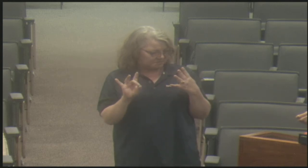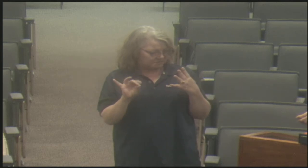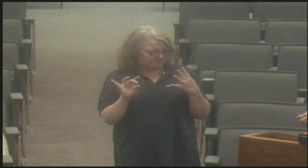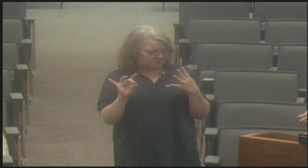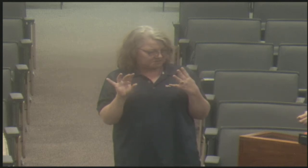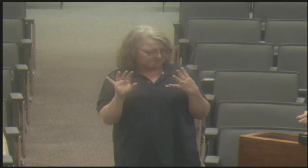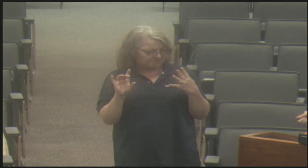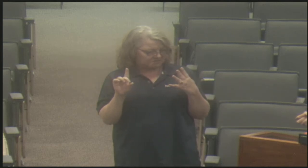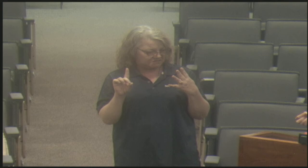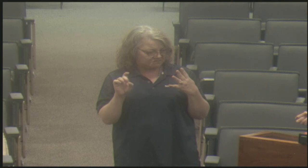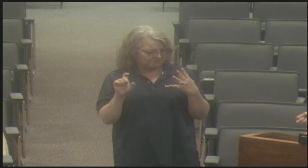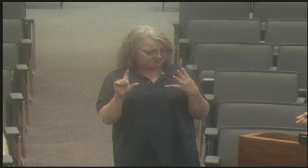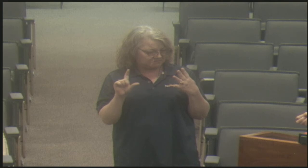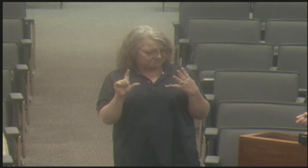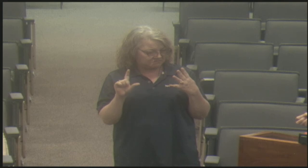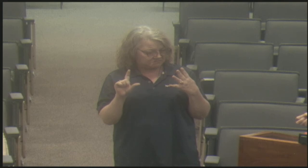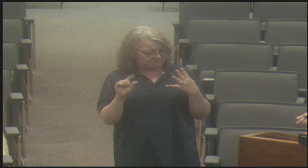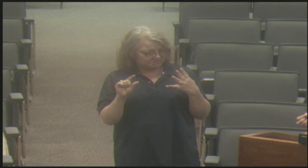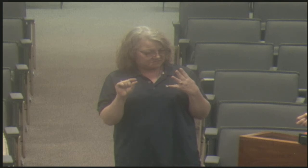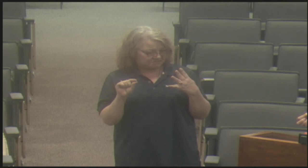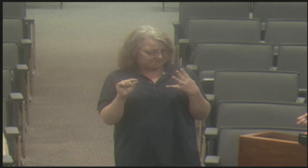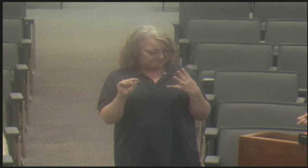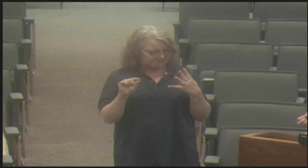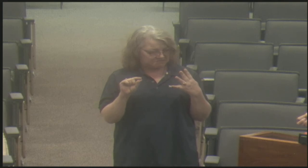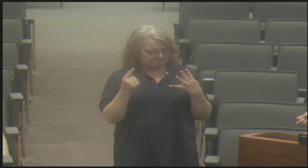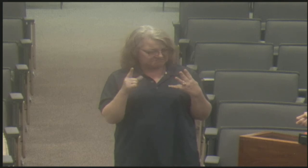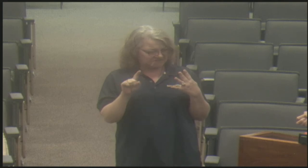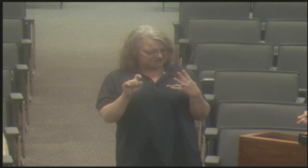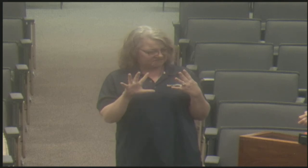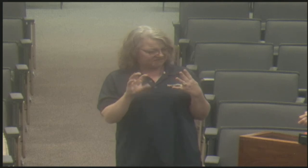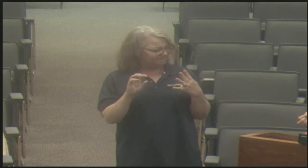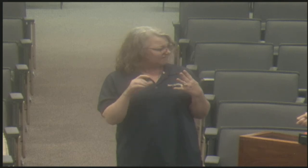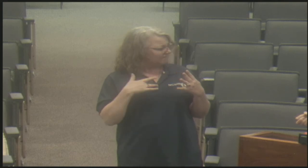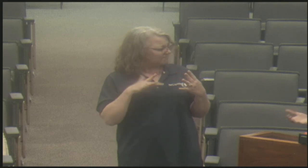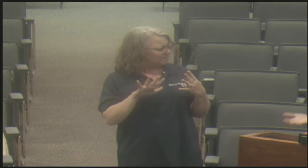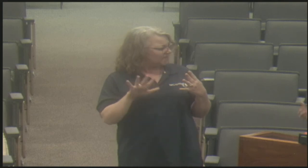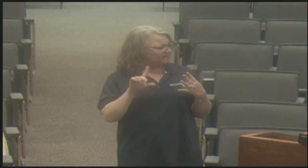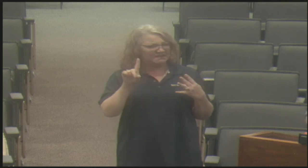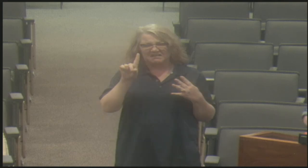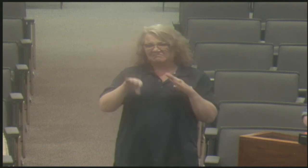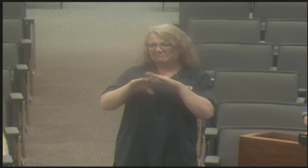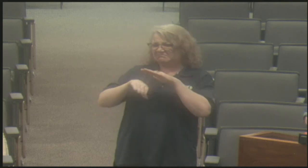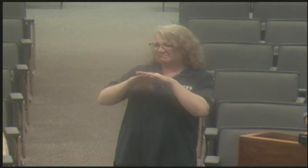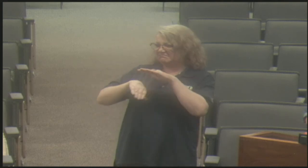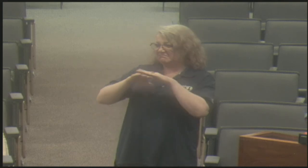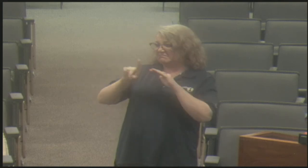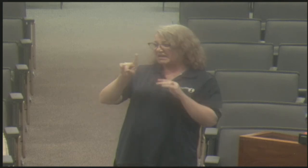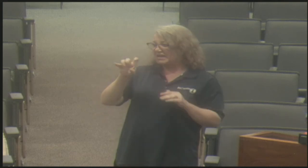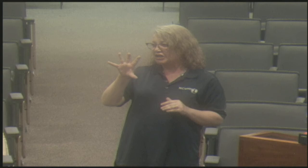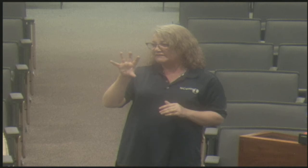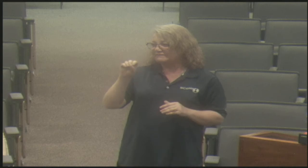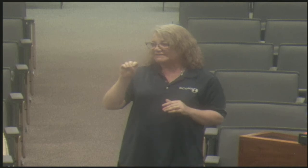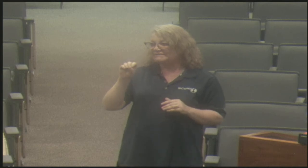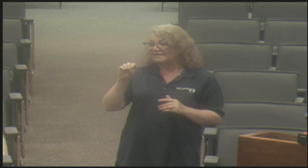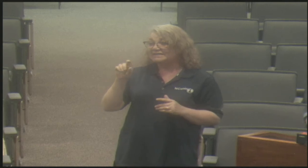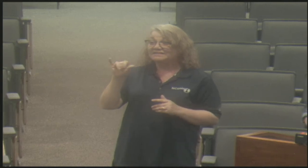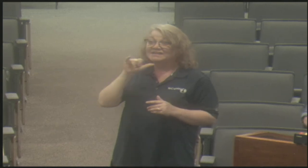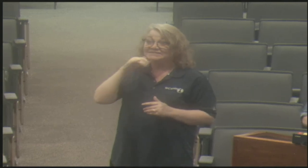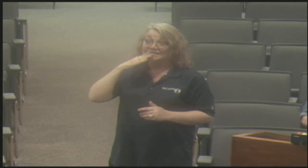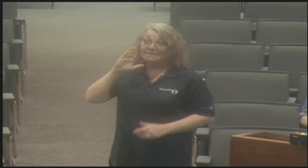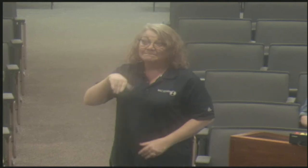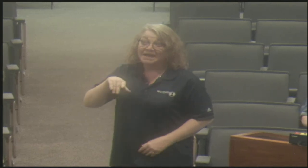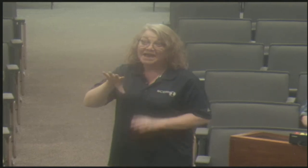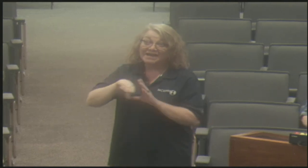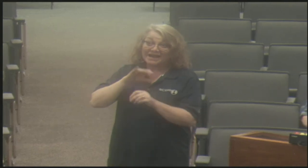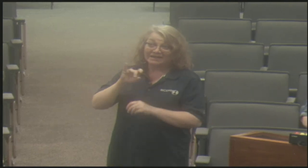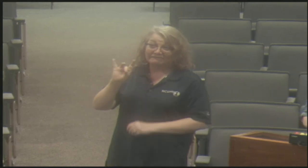first level, we have taught about 150, I think about